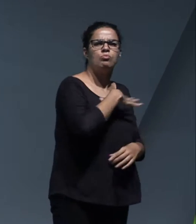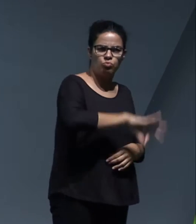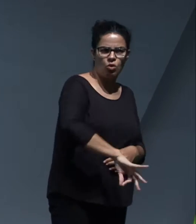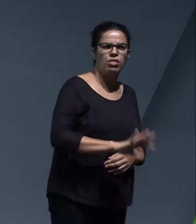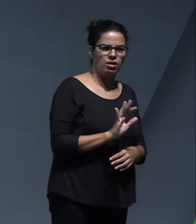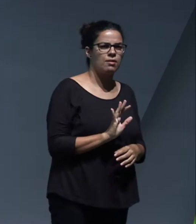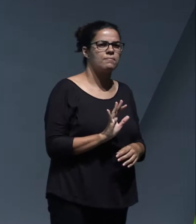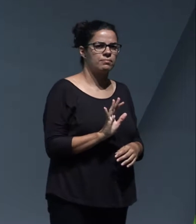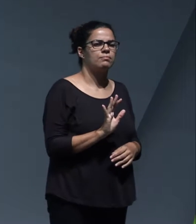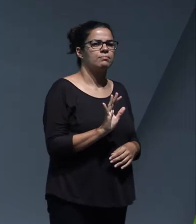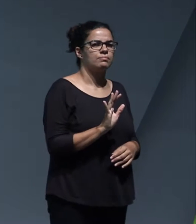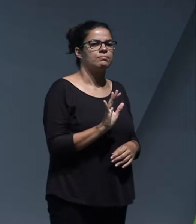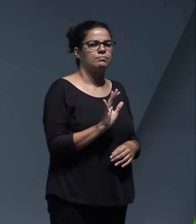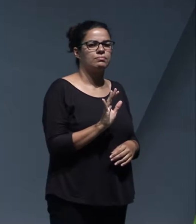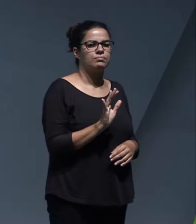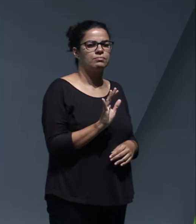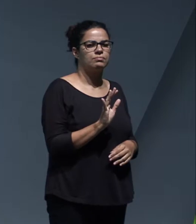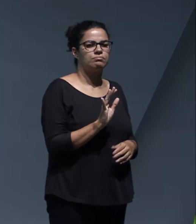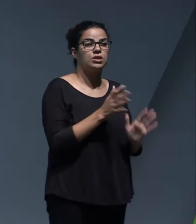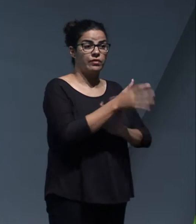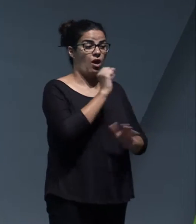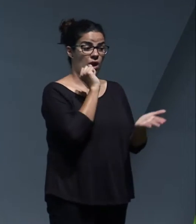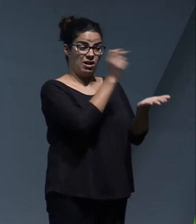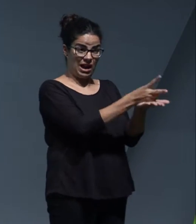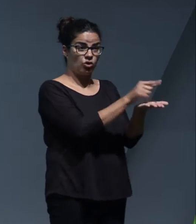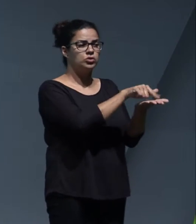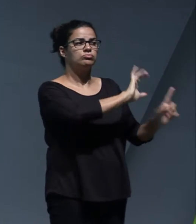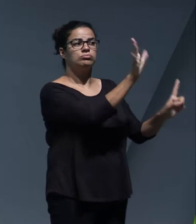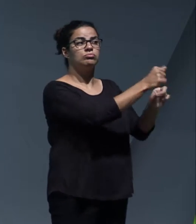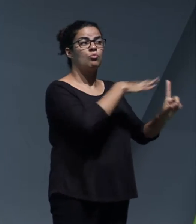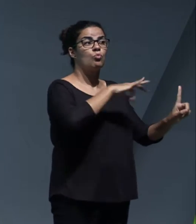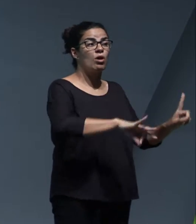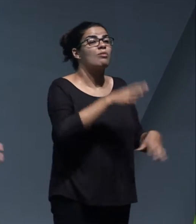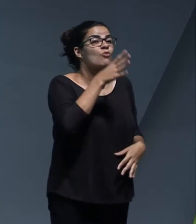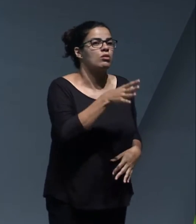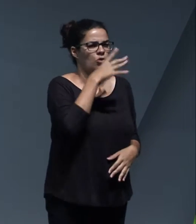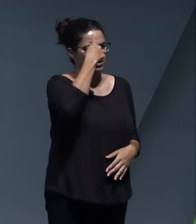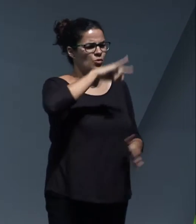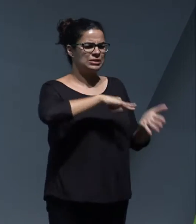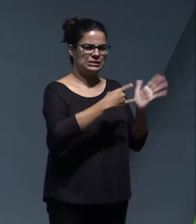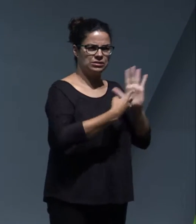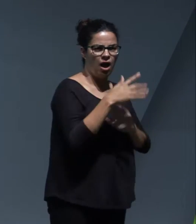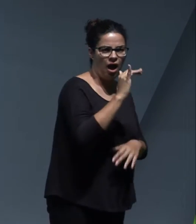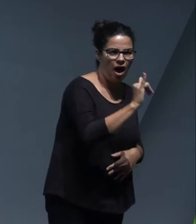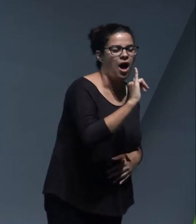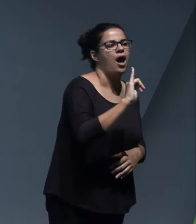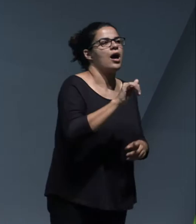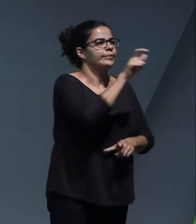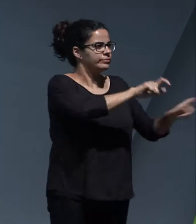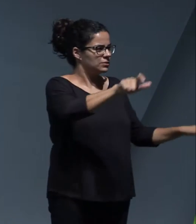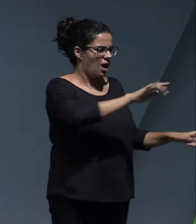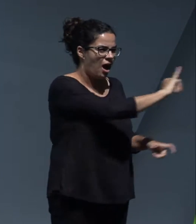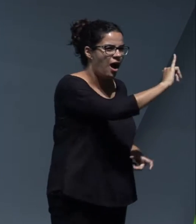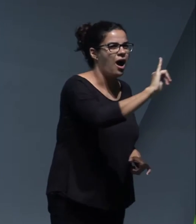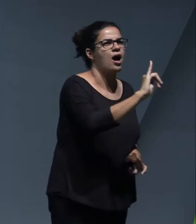can be overcome. We can meet our objectives, because we know that we have the technology, we have the people,